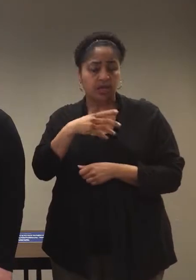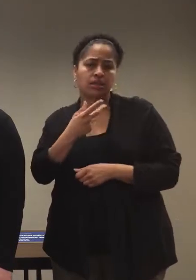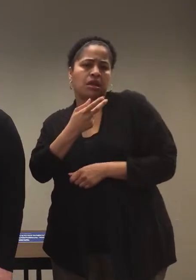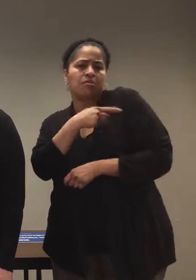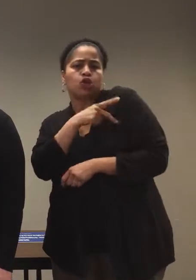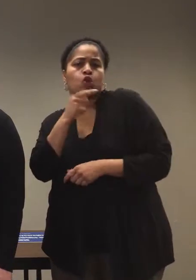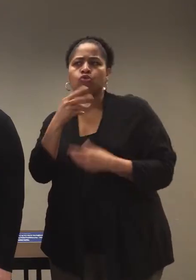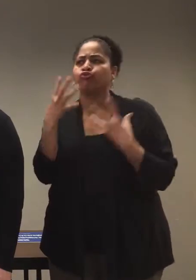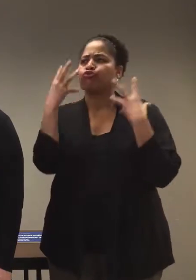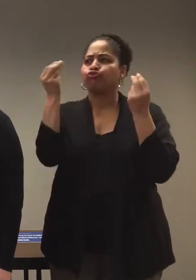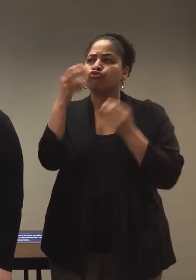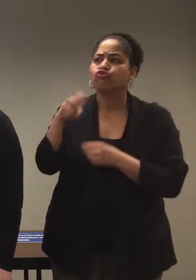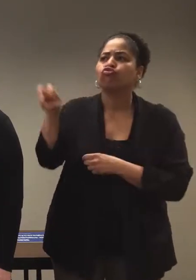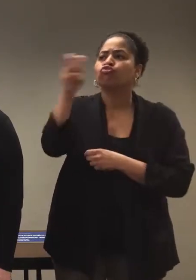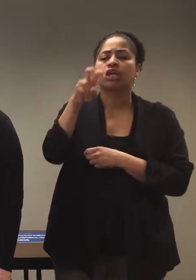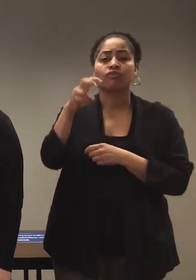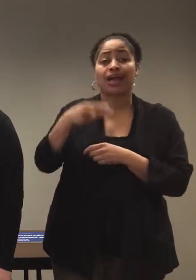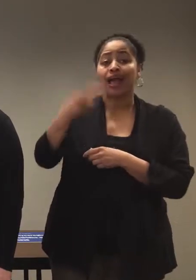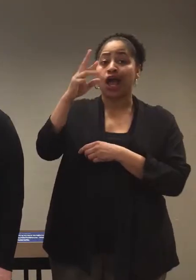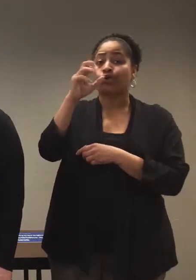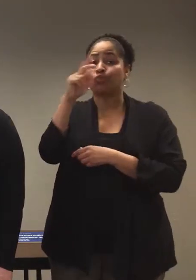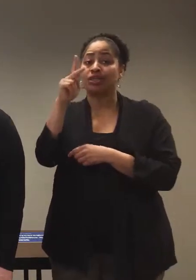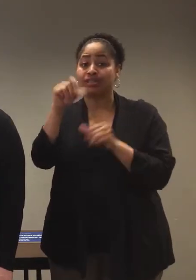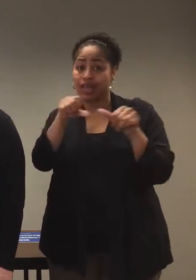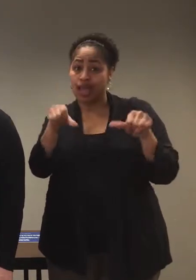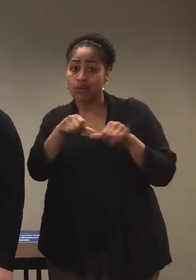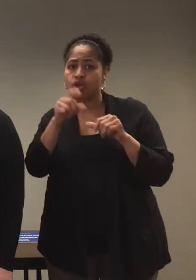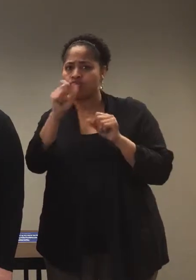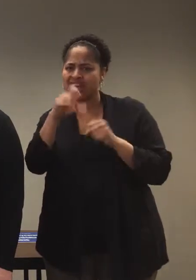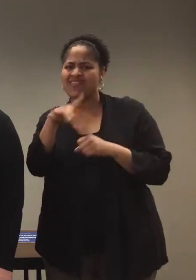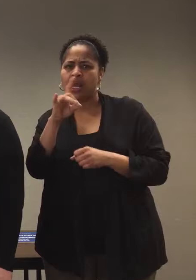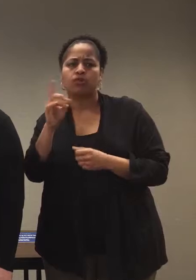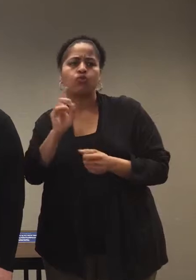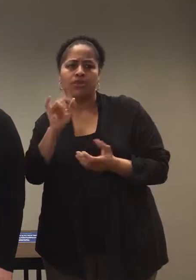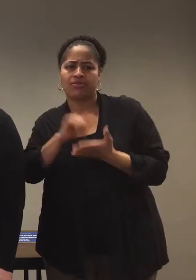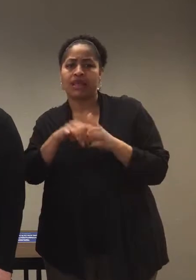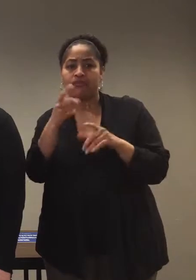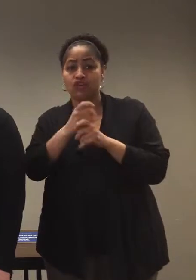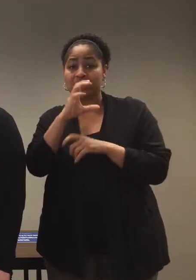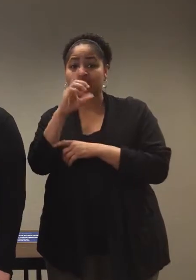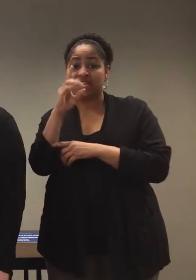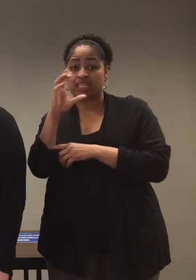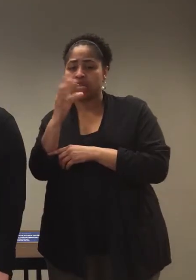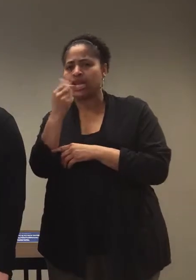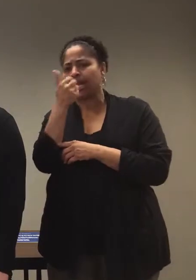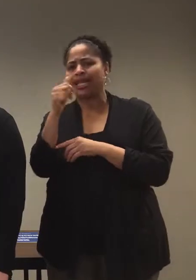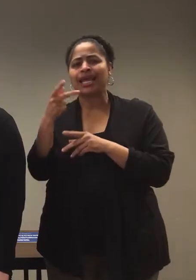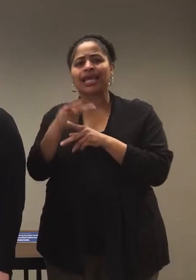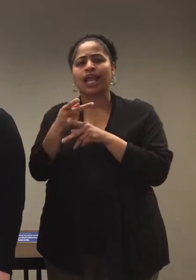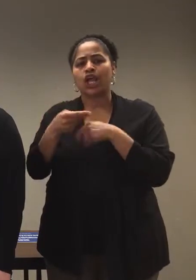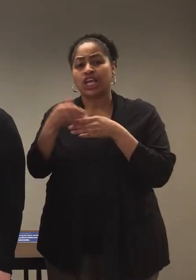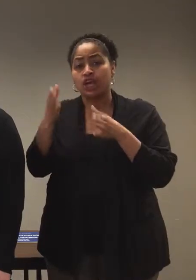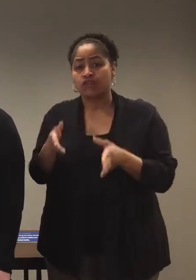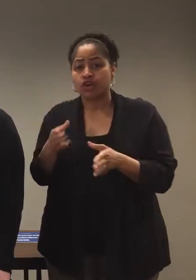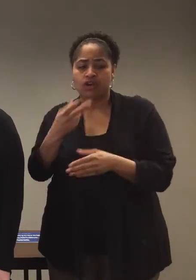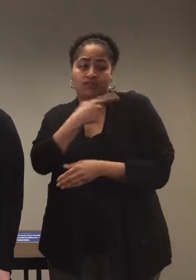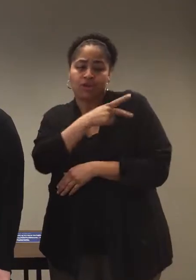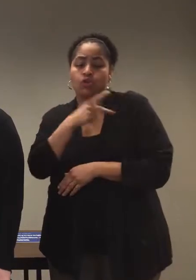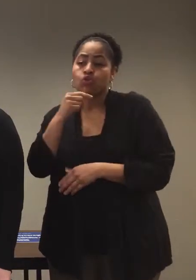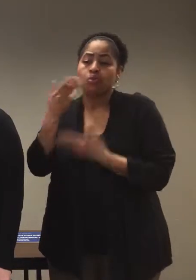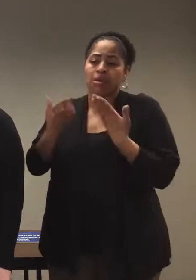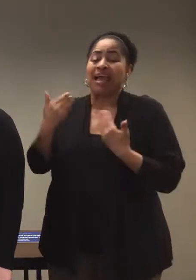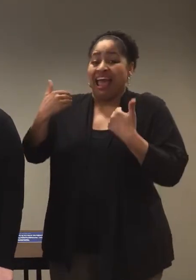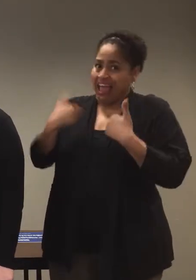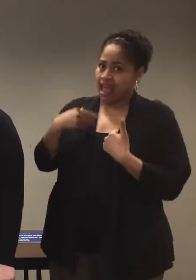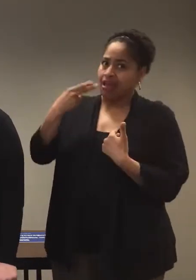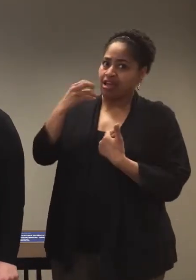to an intermediate or high-risk area, which you can find out at the CDC, and then also any caregiver of patients that could have Hepatitis